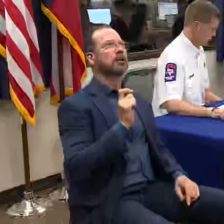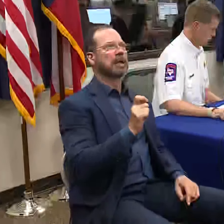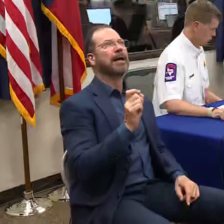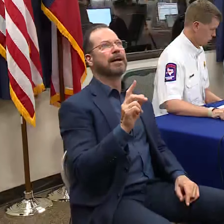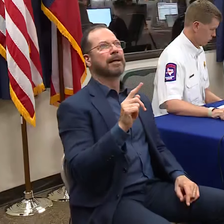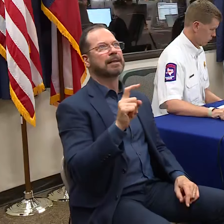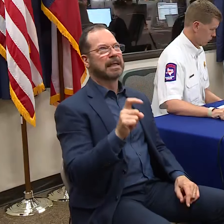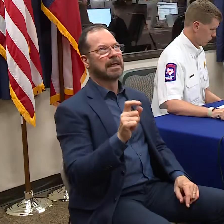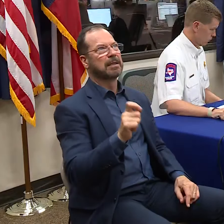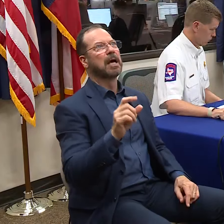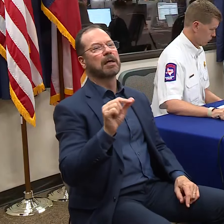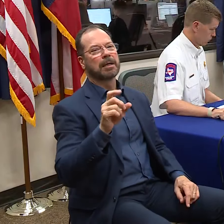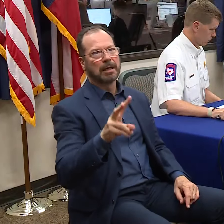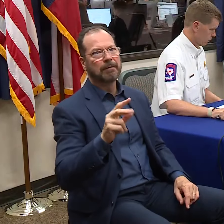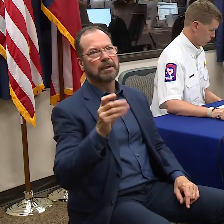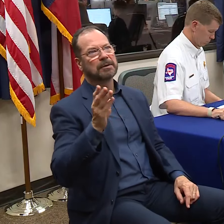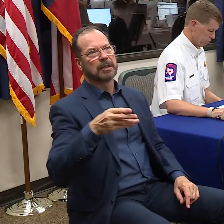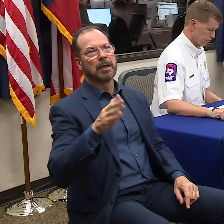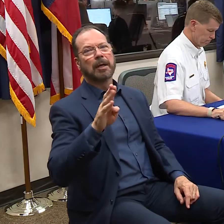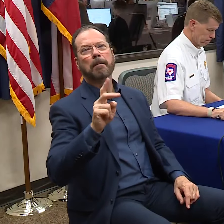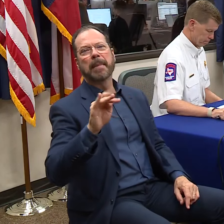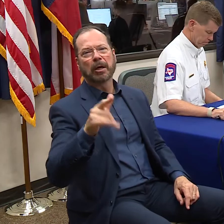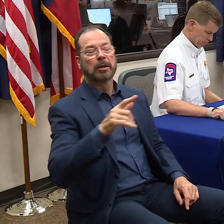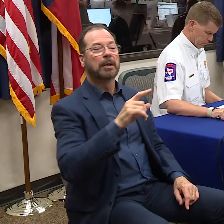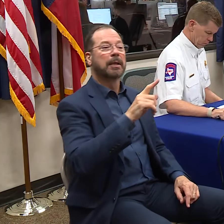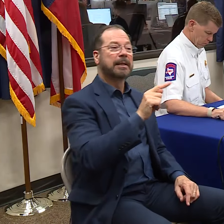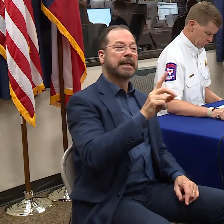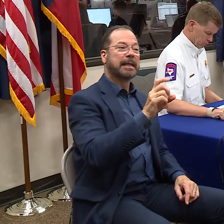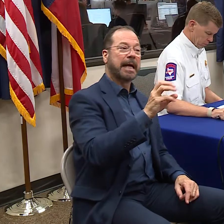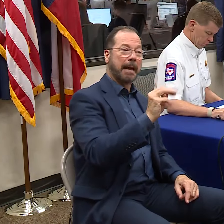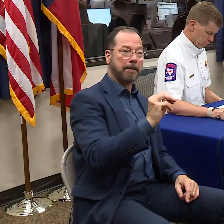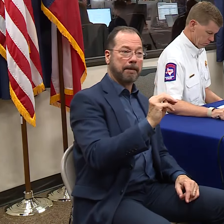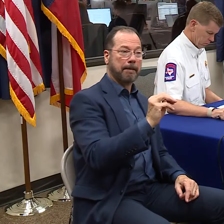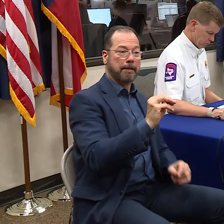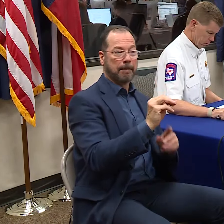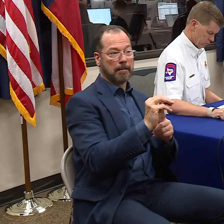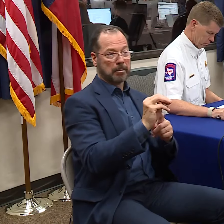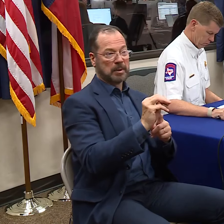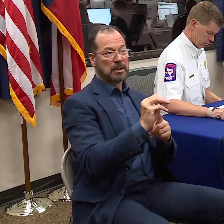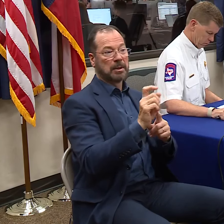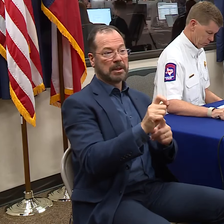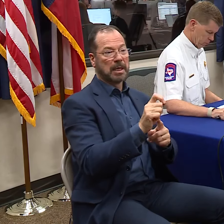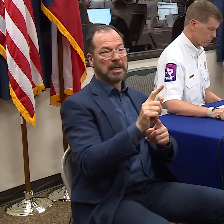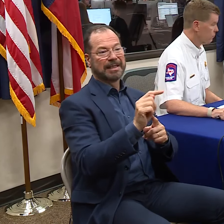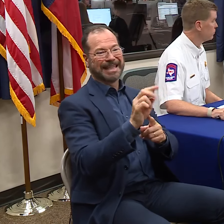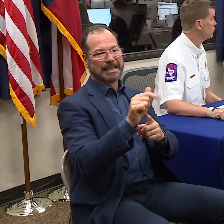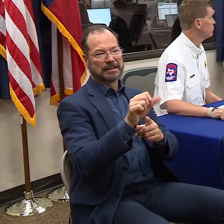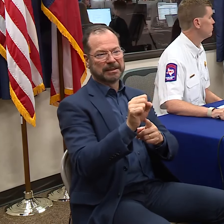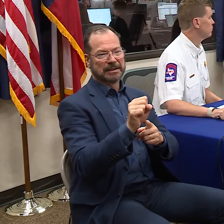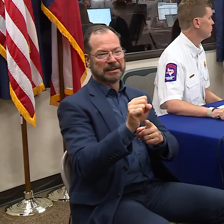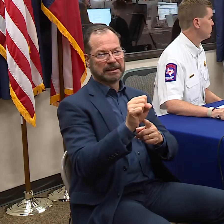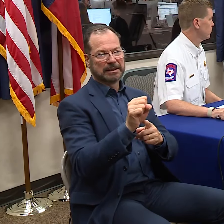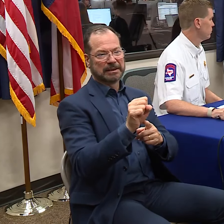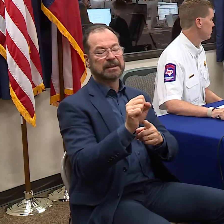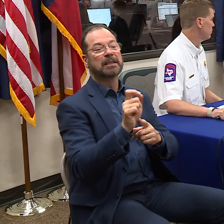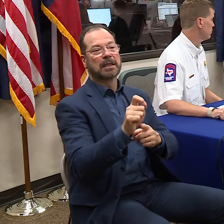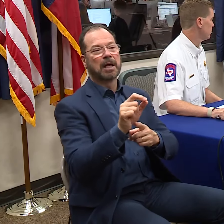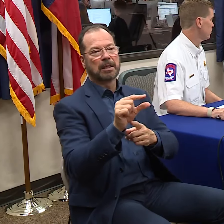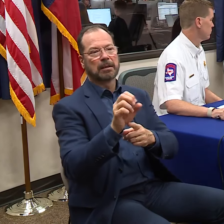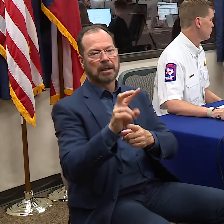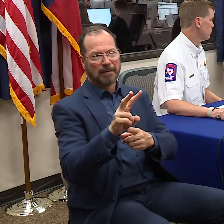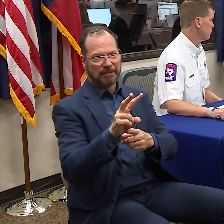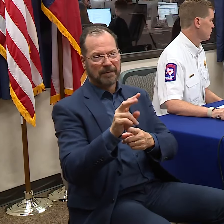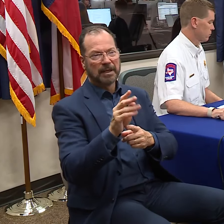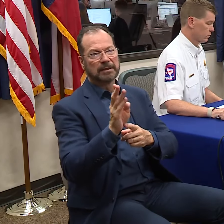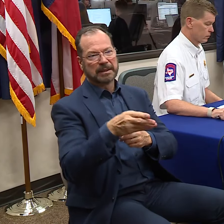.gov slash barrel. So TDEM, T-D-E-M, .texas, spell it out, .gov